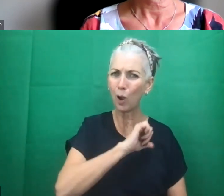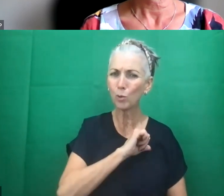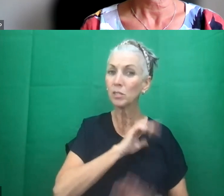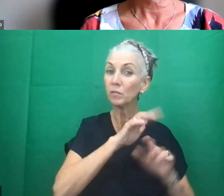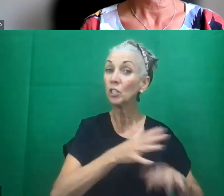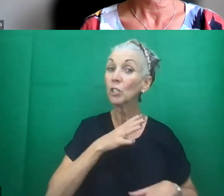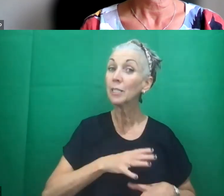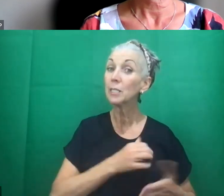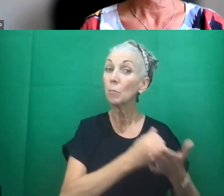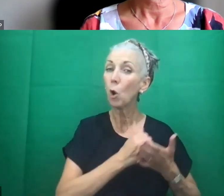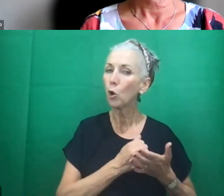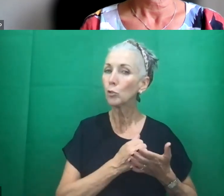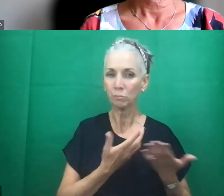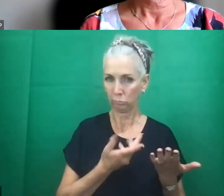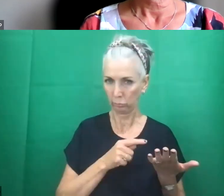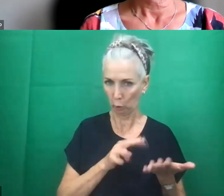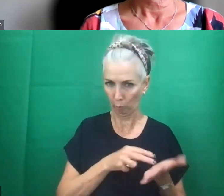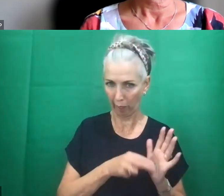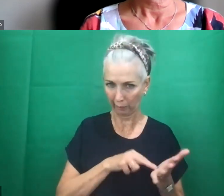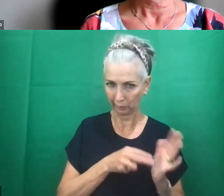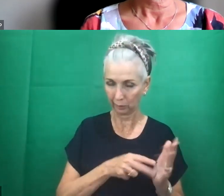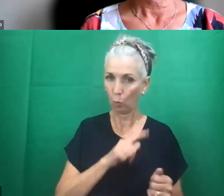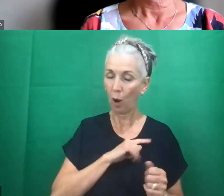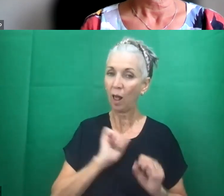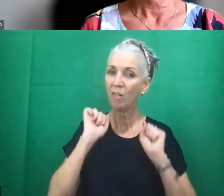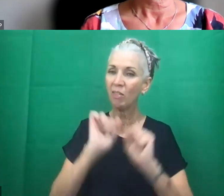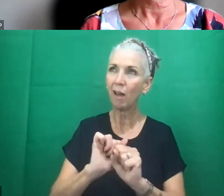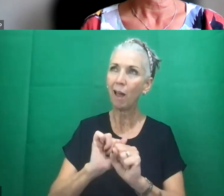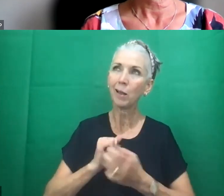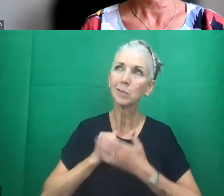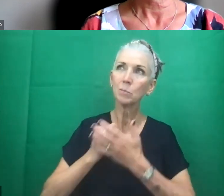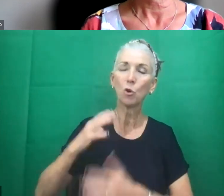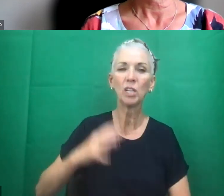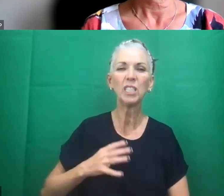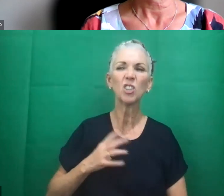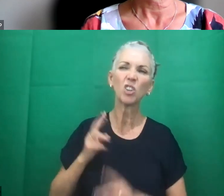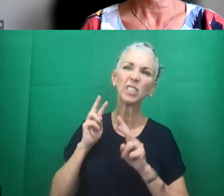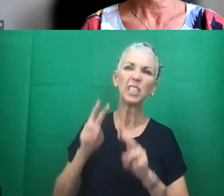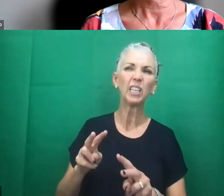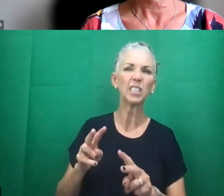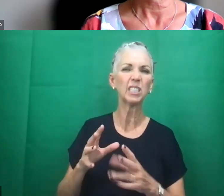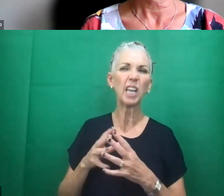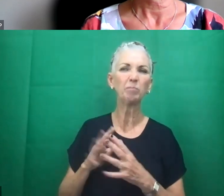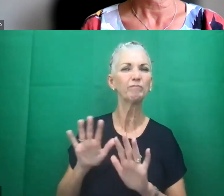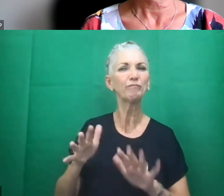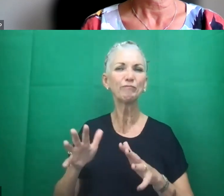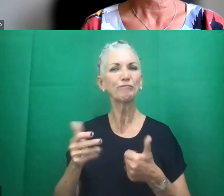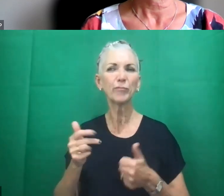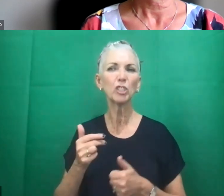have those plans because their support needs are considered significant enough. Yet